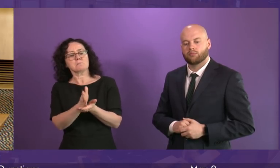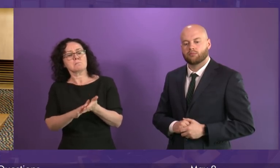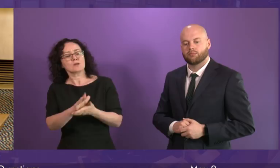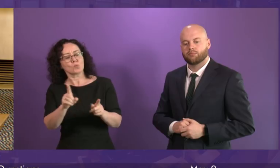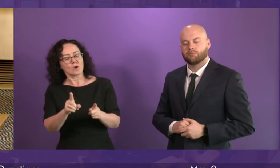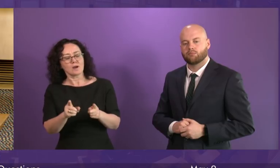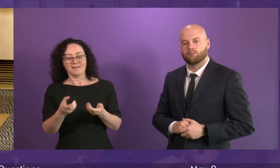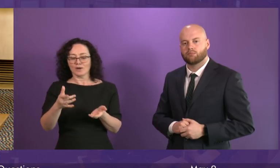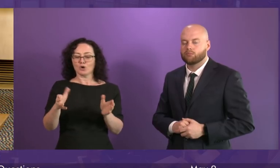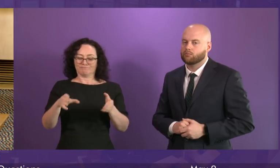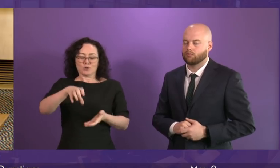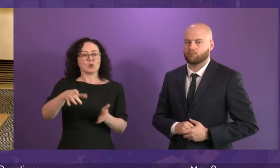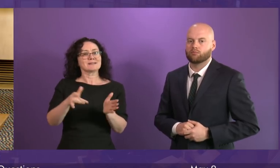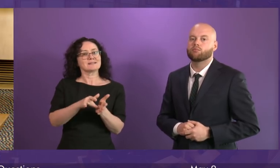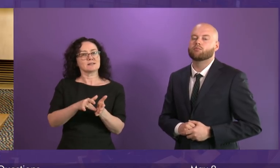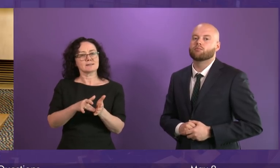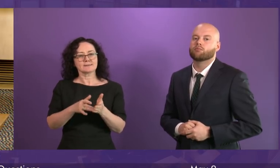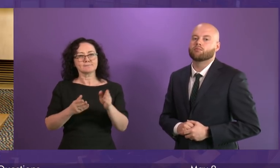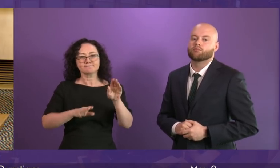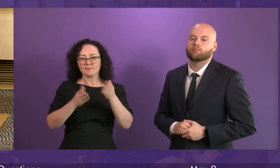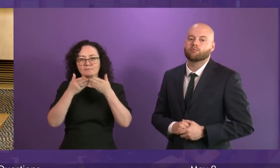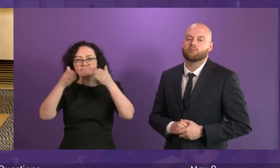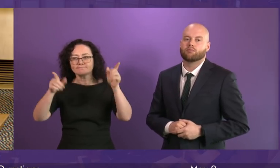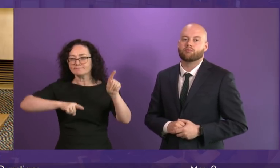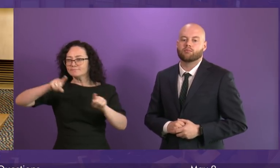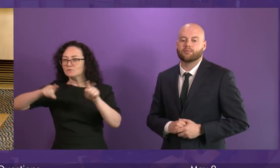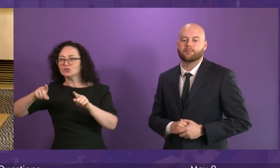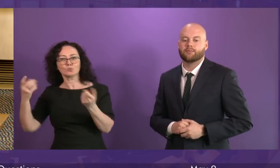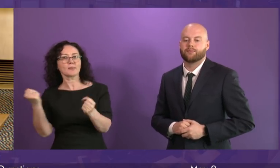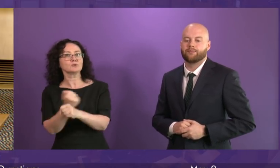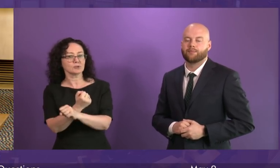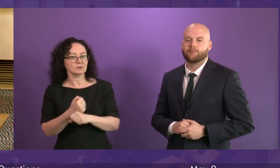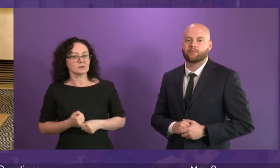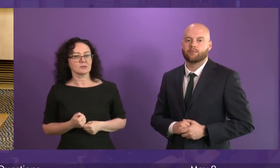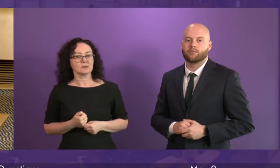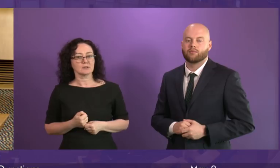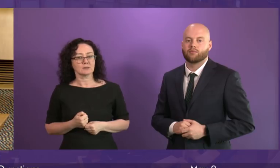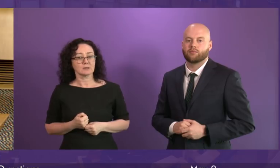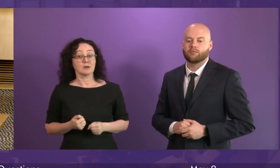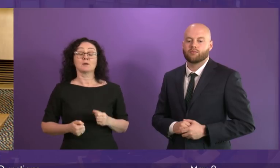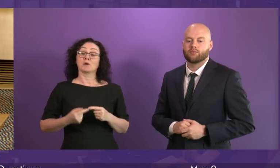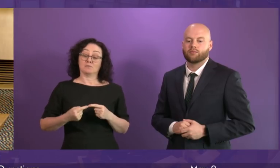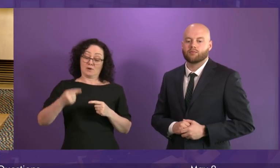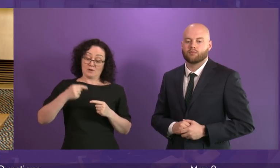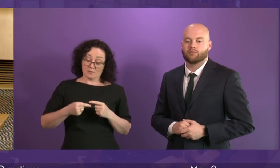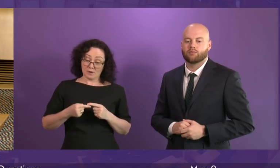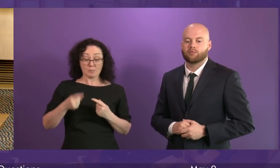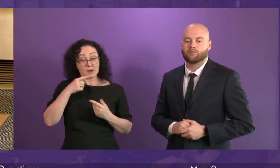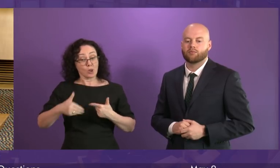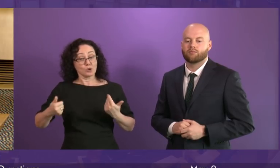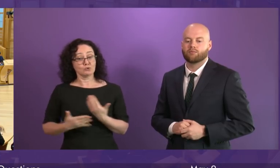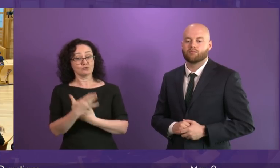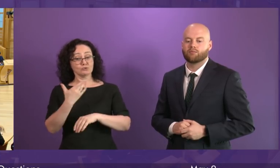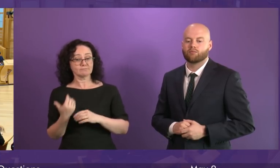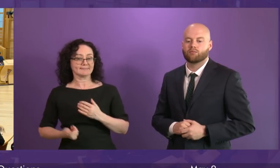diversify. And in 2017-18, there were over 1,600 new starts in the retail modern apprenticeship framework.